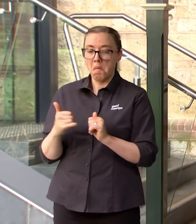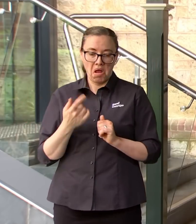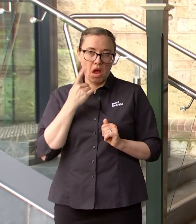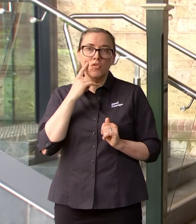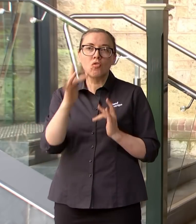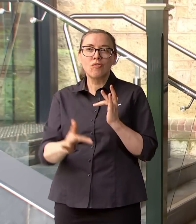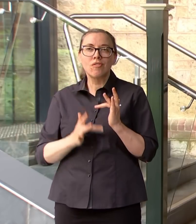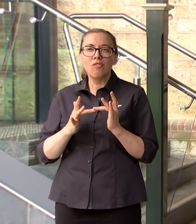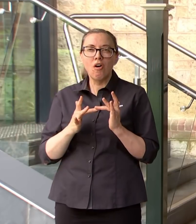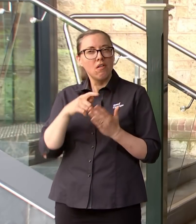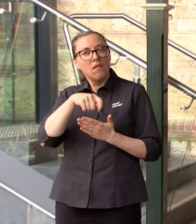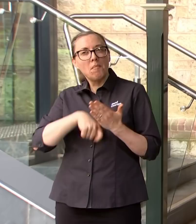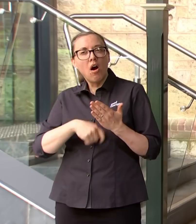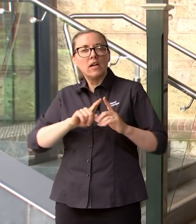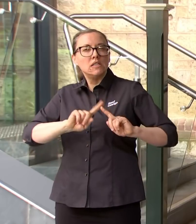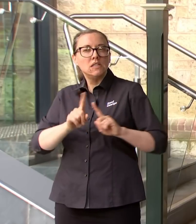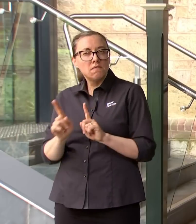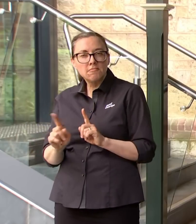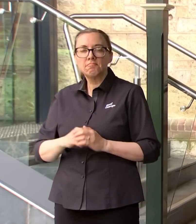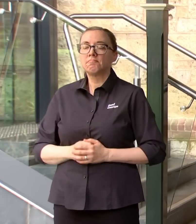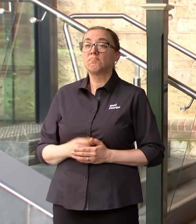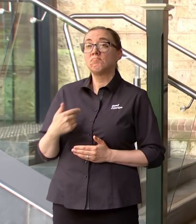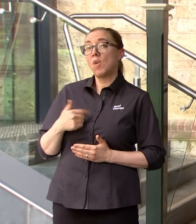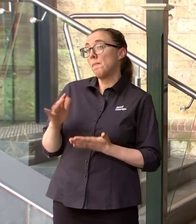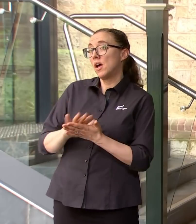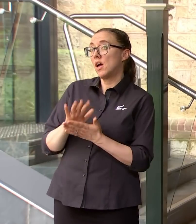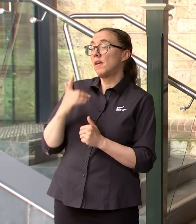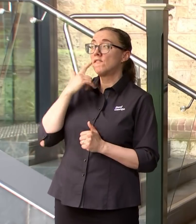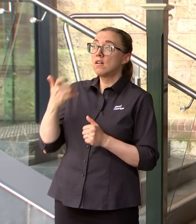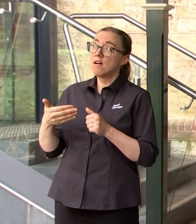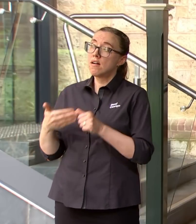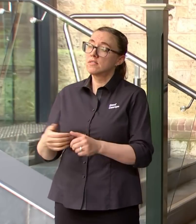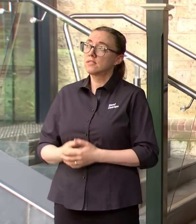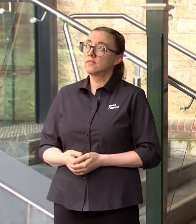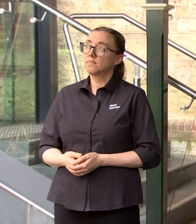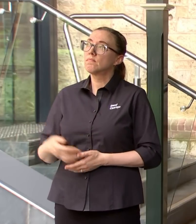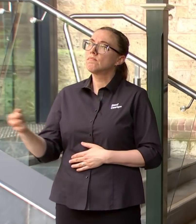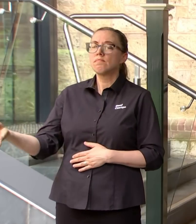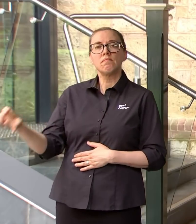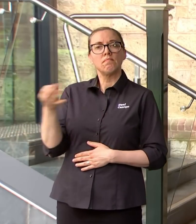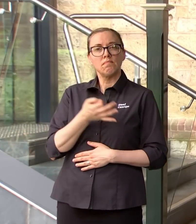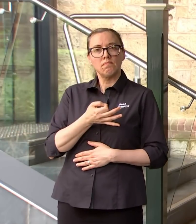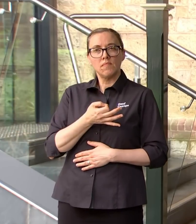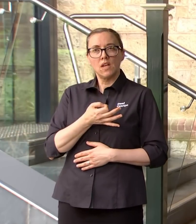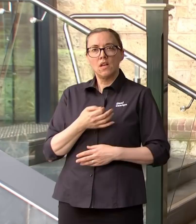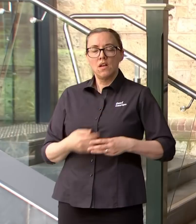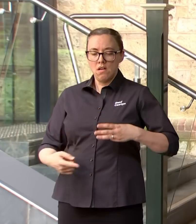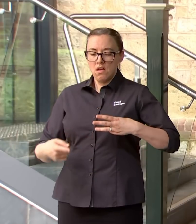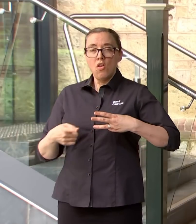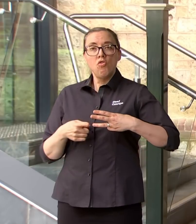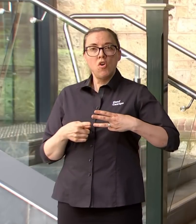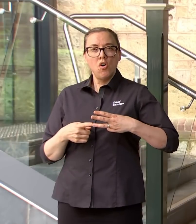don't have anything specific to update today but I'm happy to follow that up and just on we always track the first dose second dose when we get the third dose